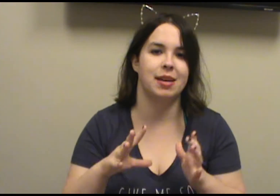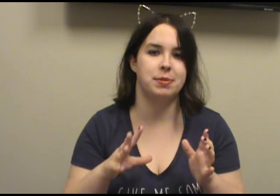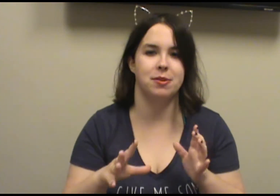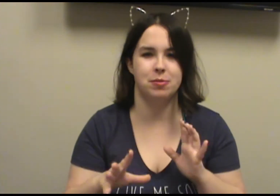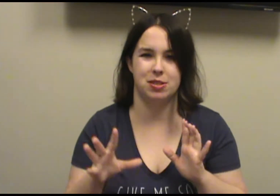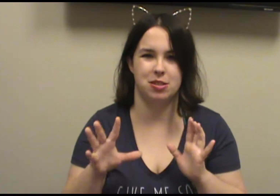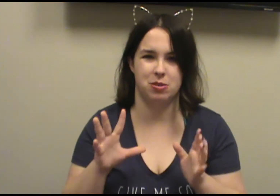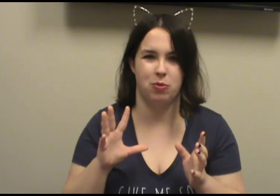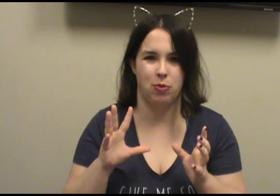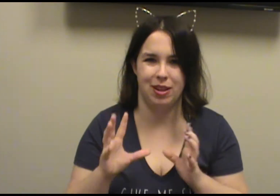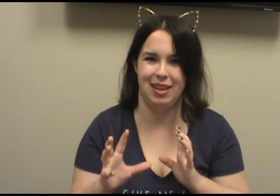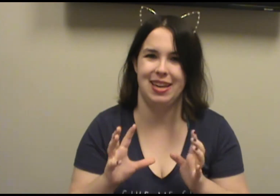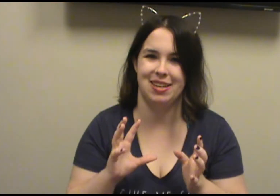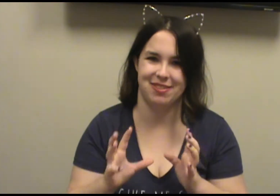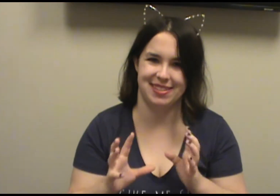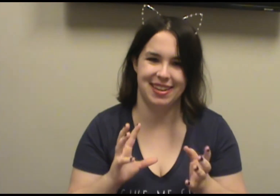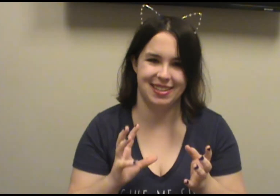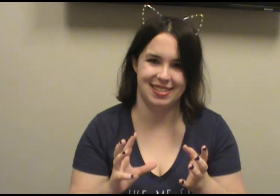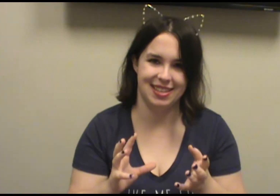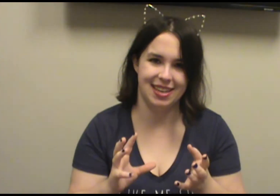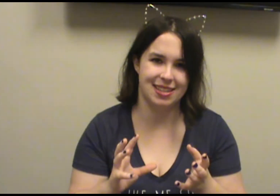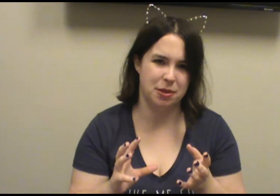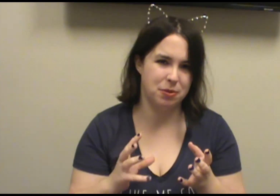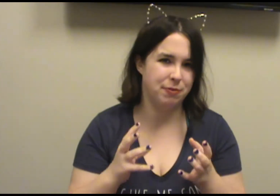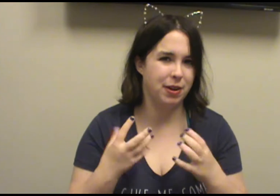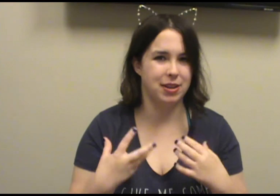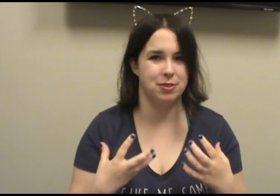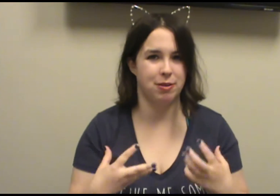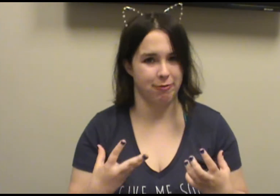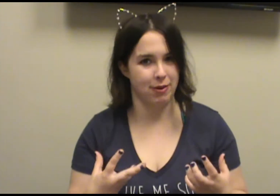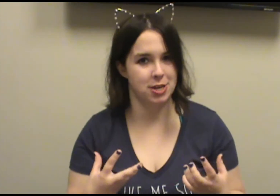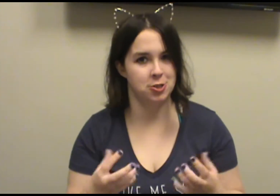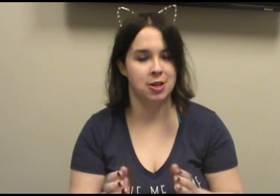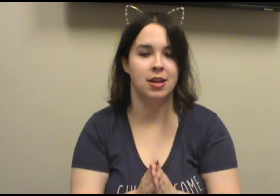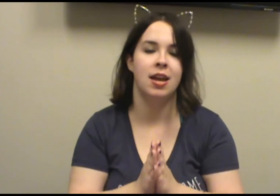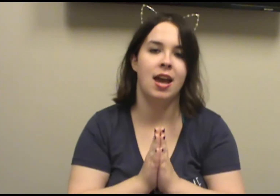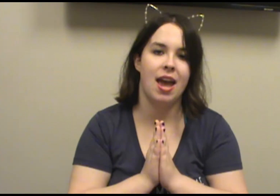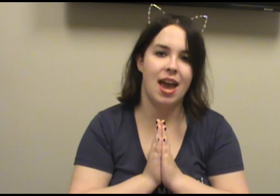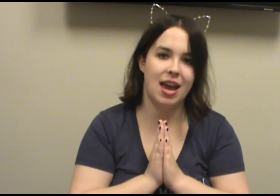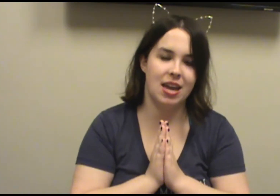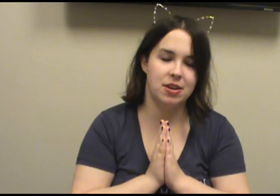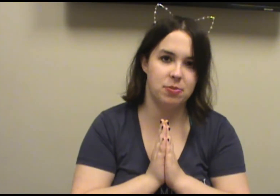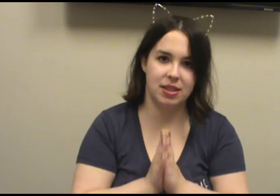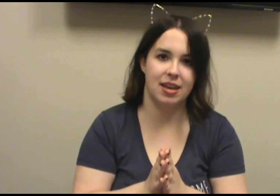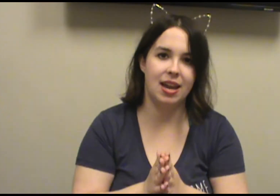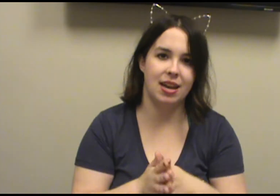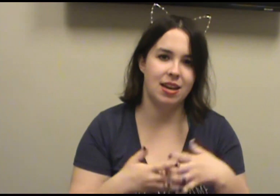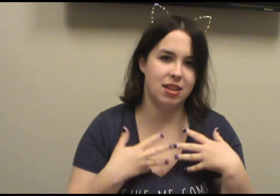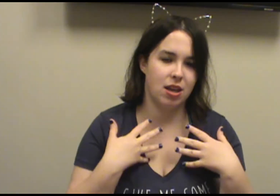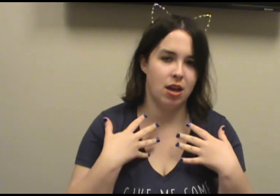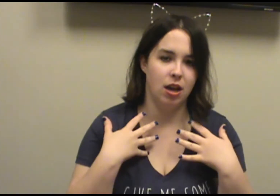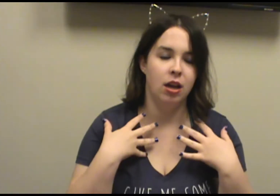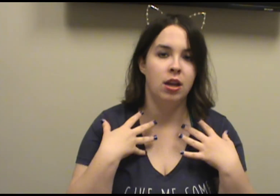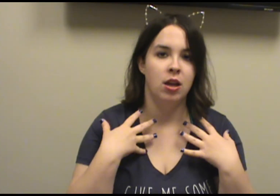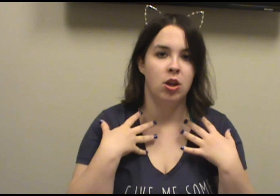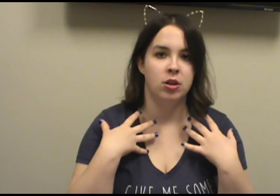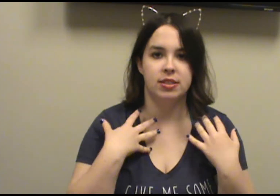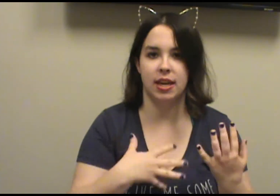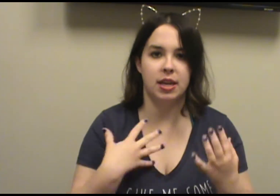episode was just really interesting to see, because it was very sort of fresh. And with that, the psychic